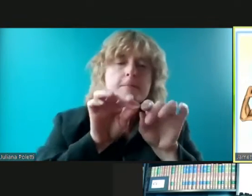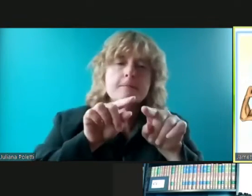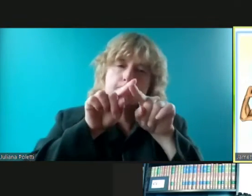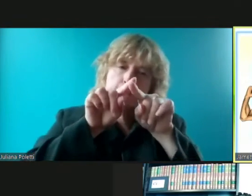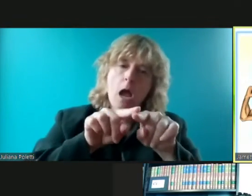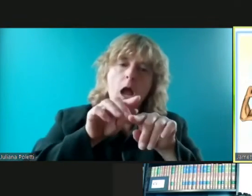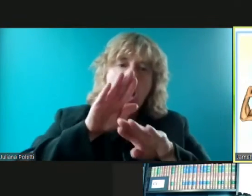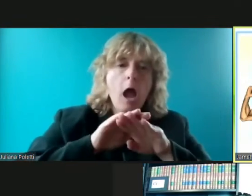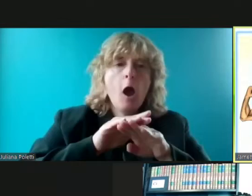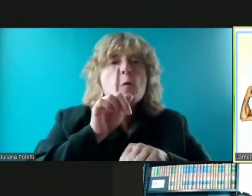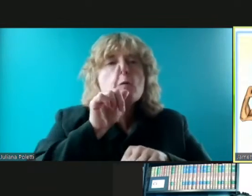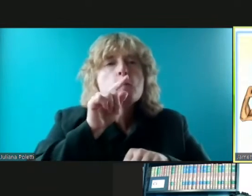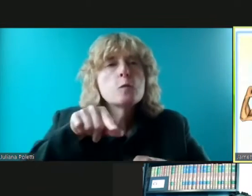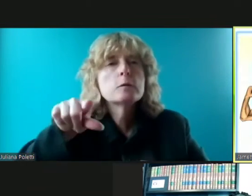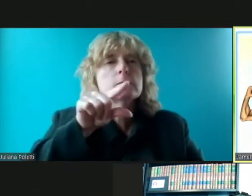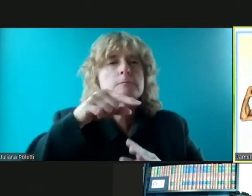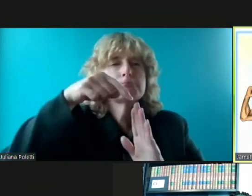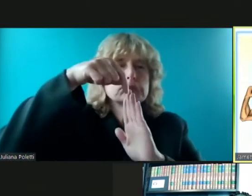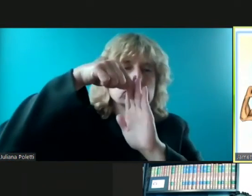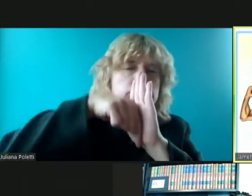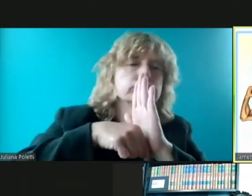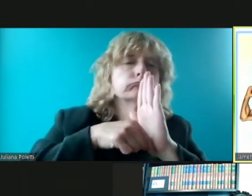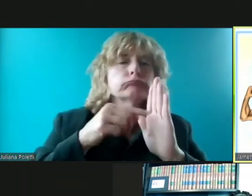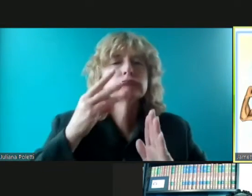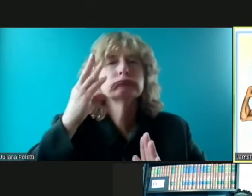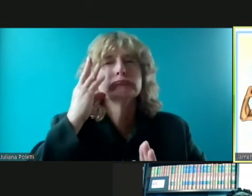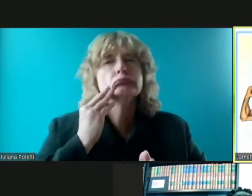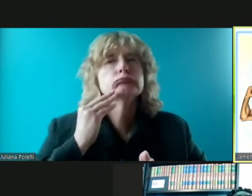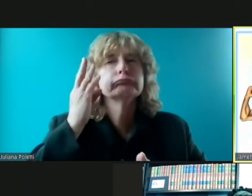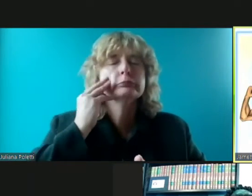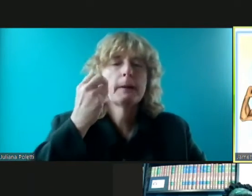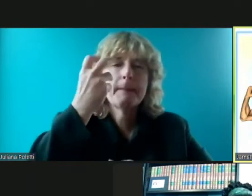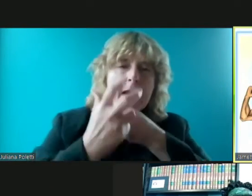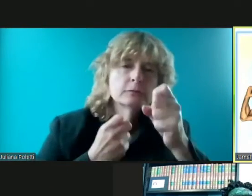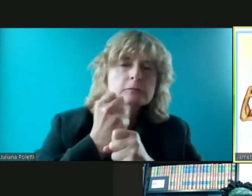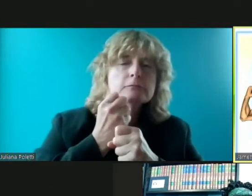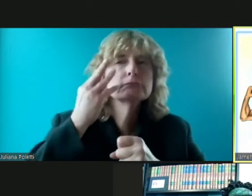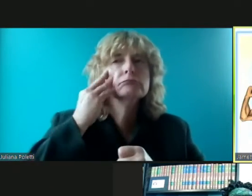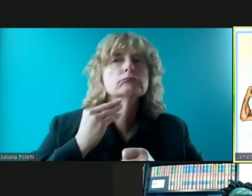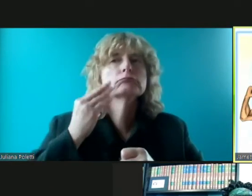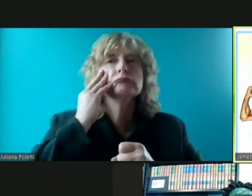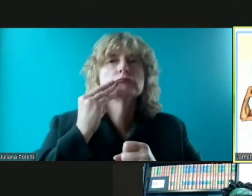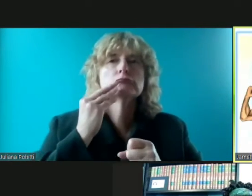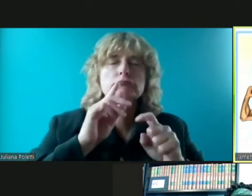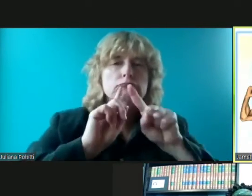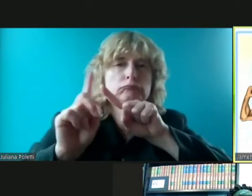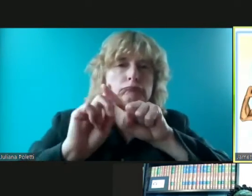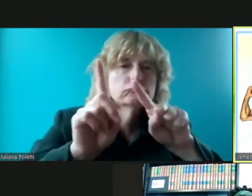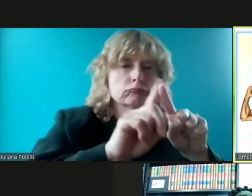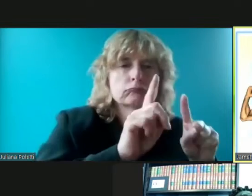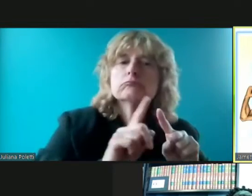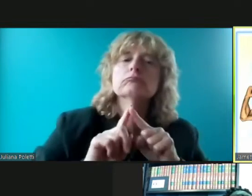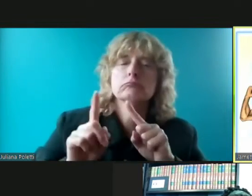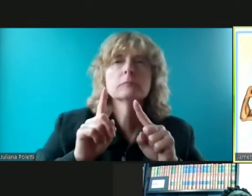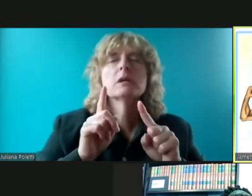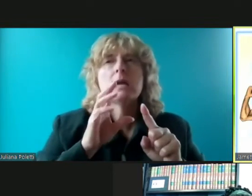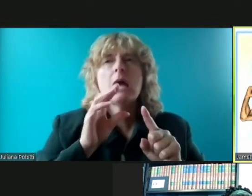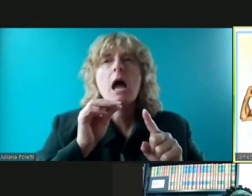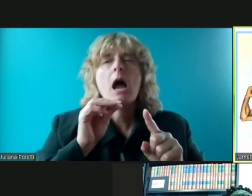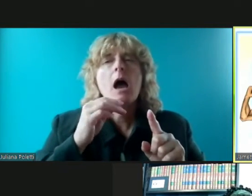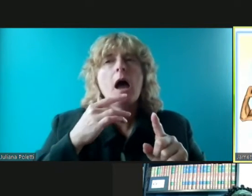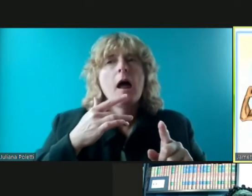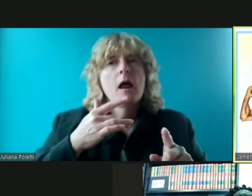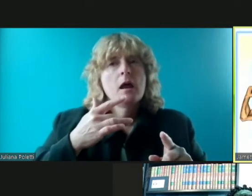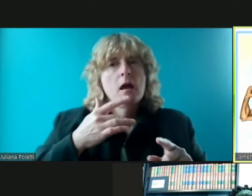depth and breadth of expertise but not just expertise but commitment and compassion for our community and so